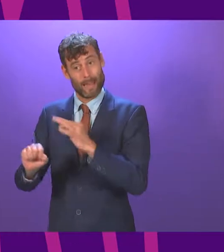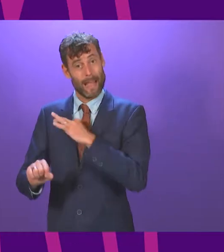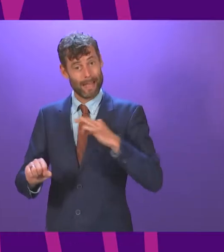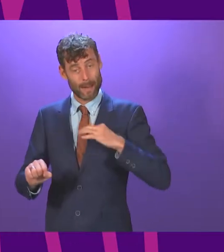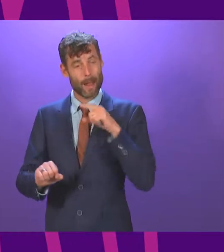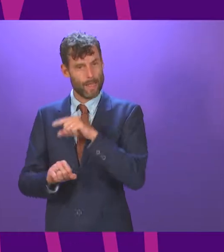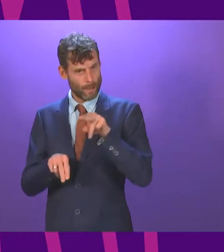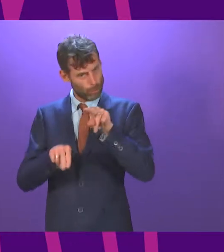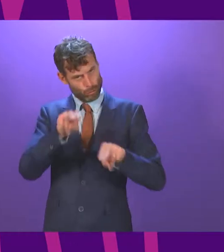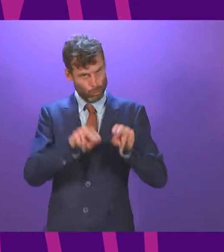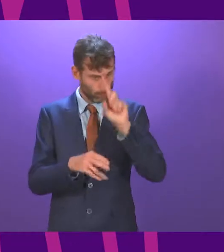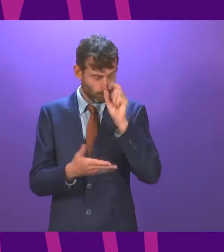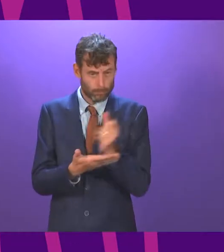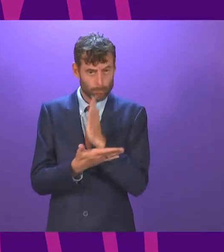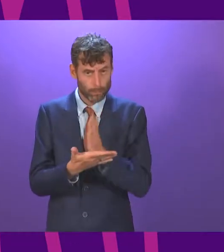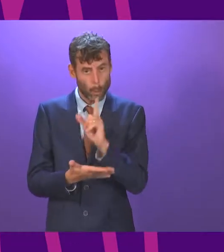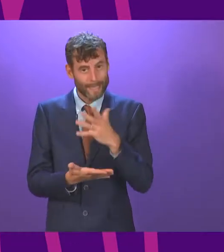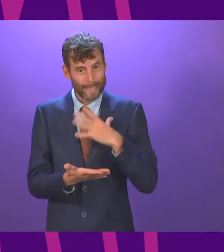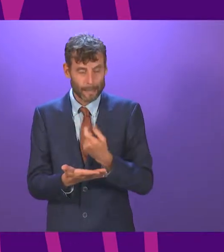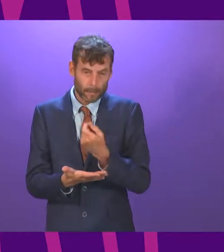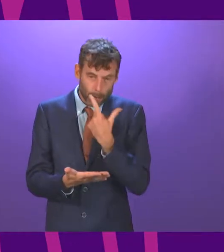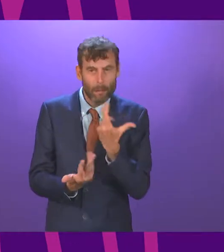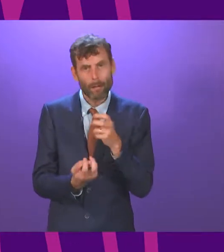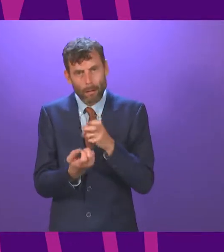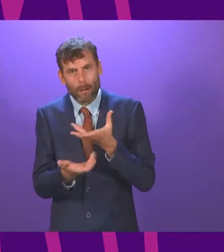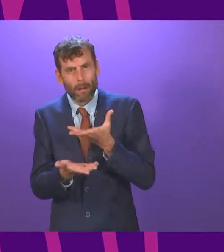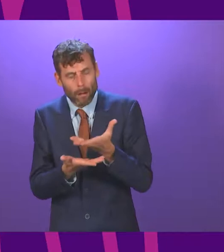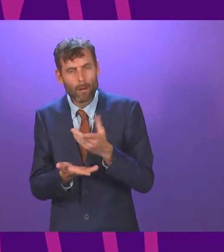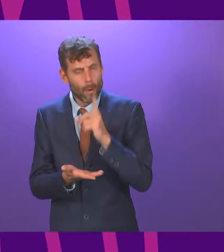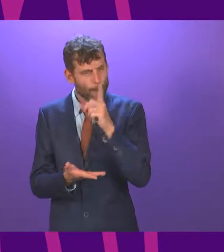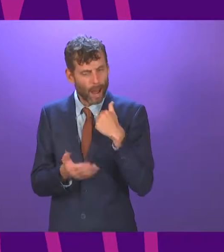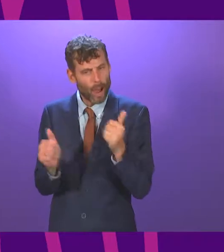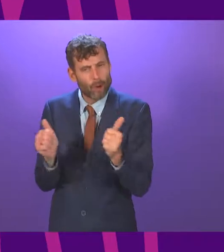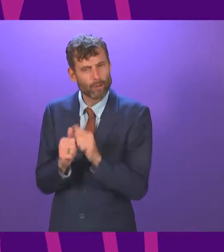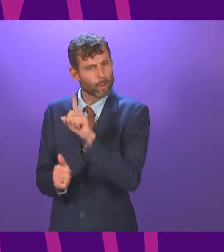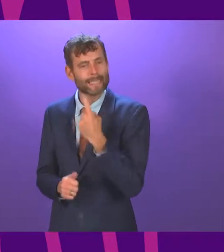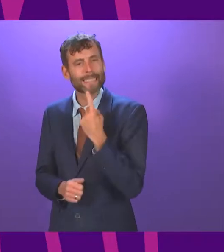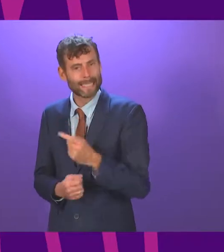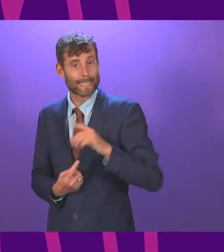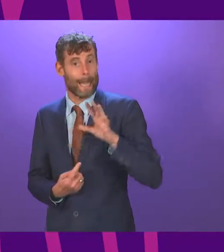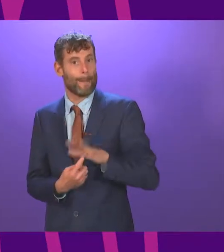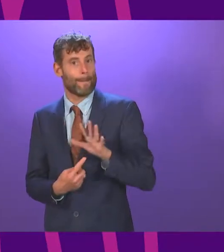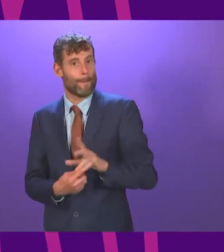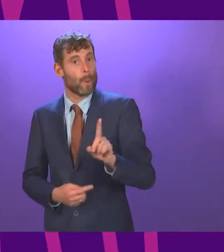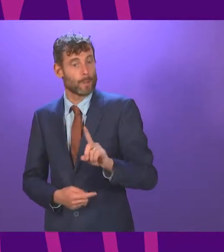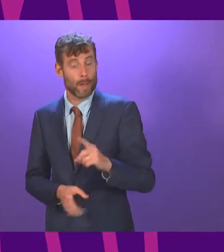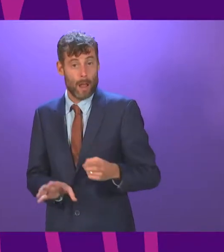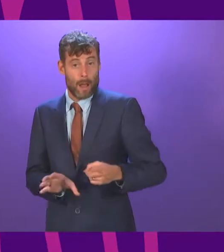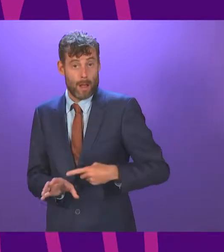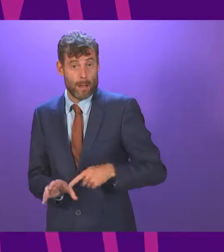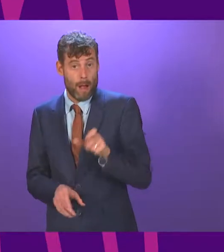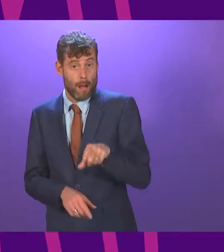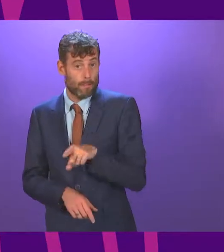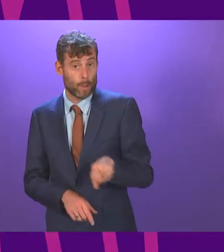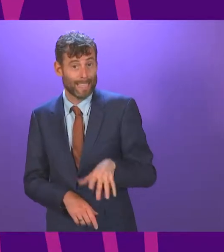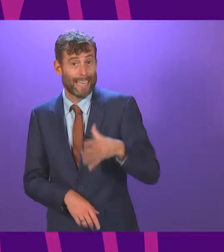respect. But what I do accept and recognise to be vital is that any young person in